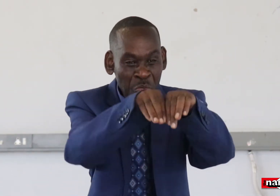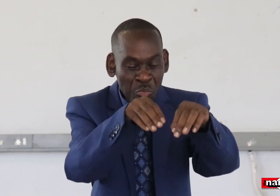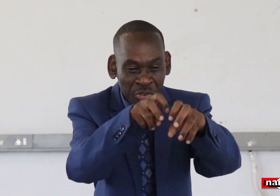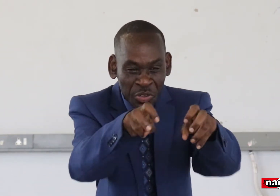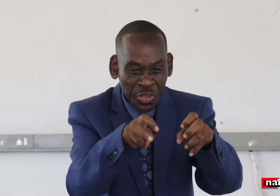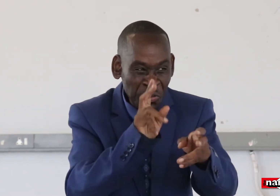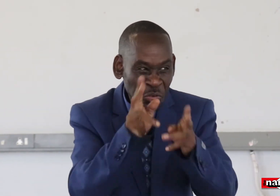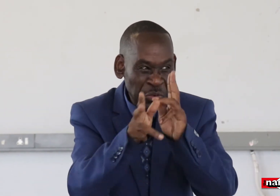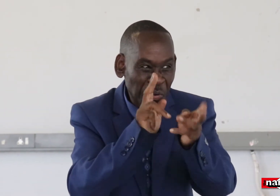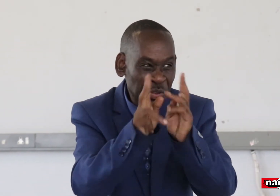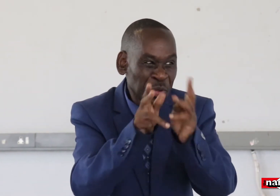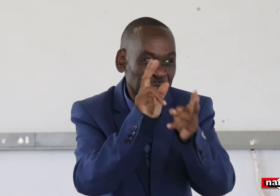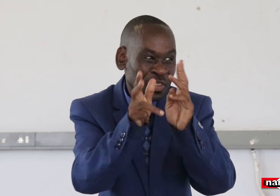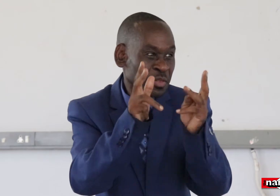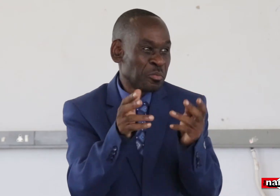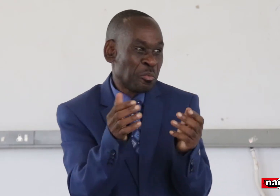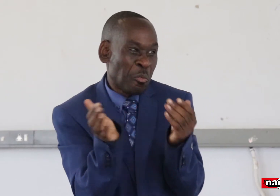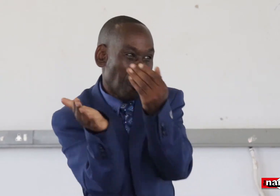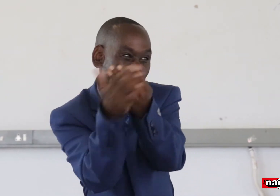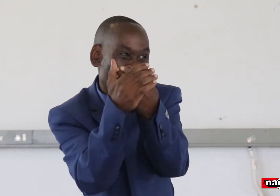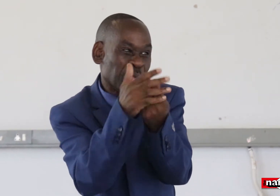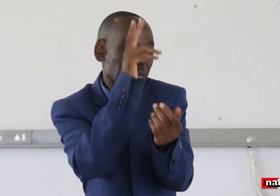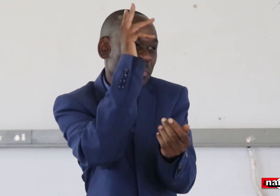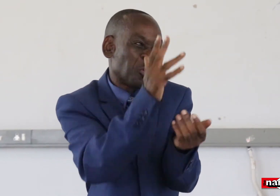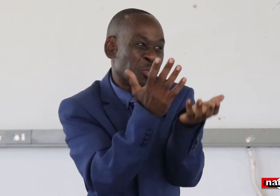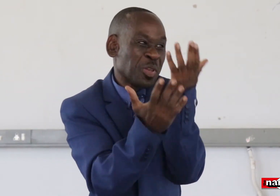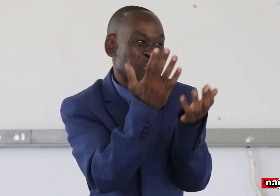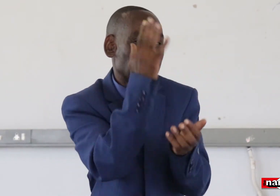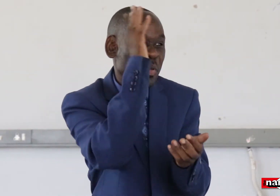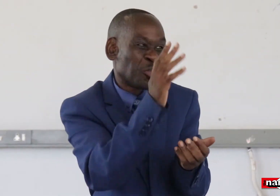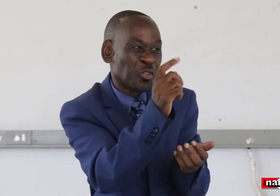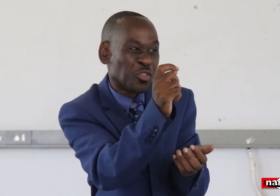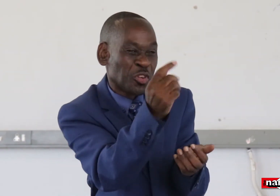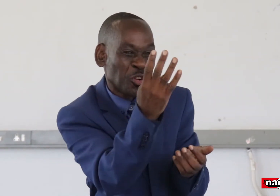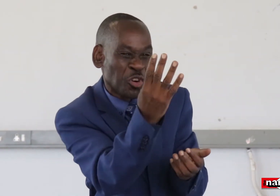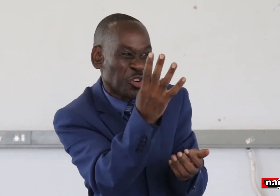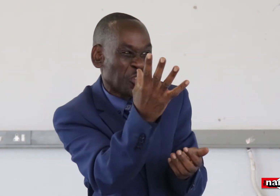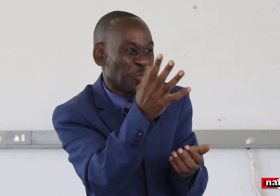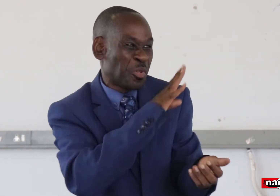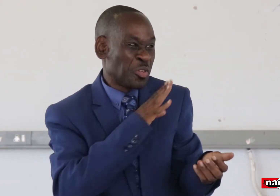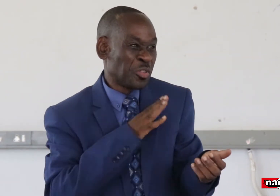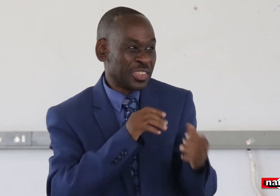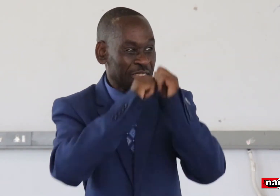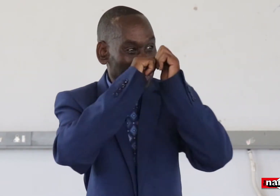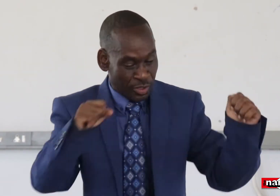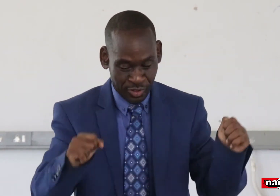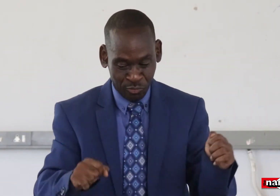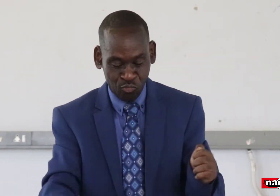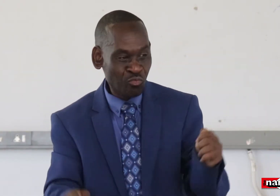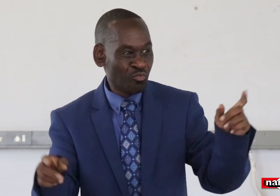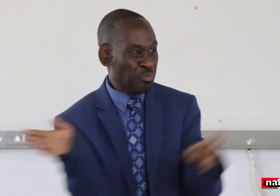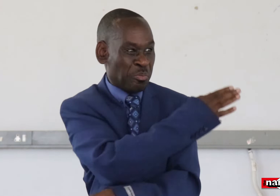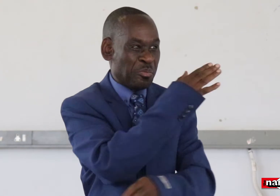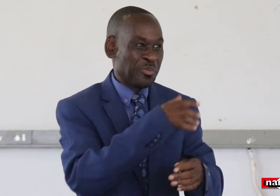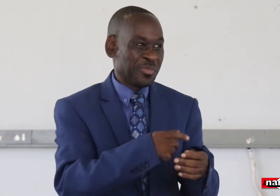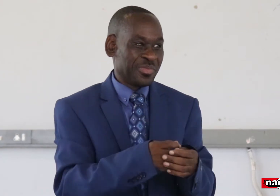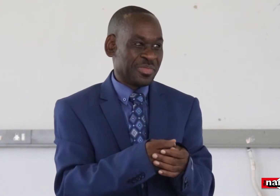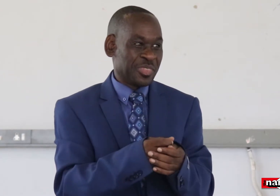So they get rid of him. It was unlawful, because that meeting was an agenda, which